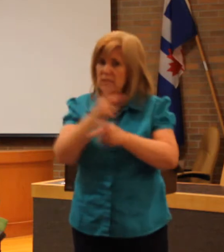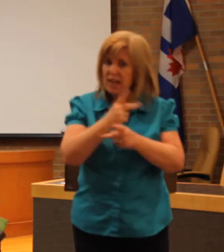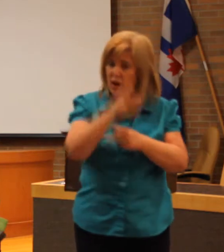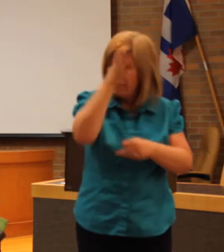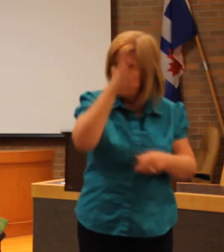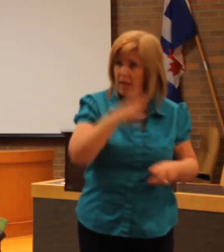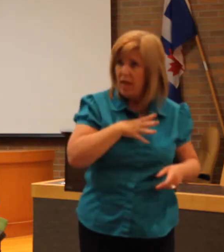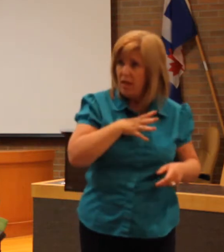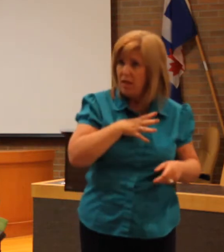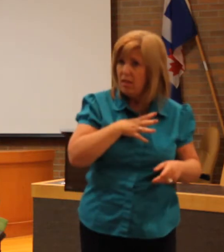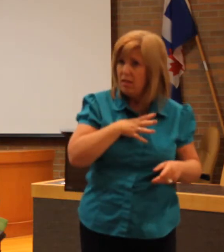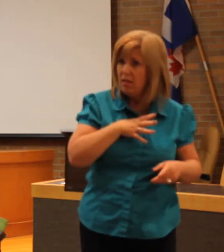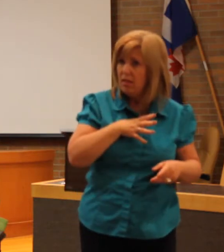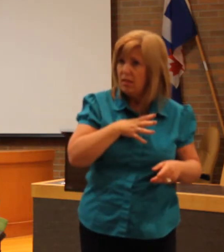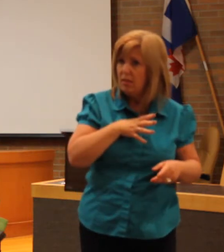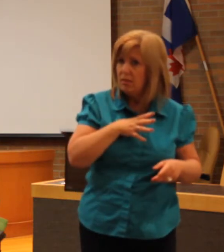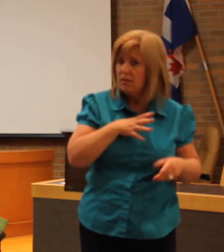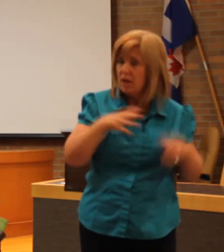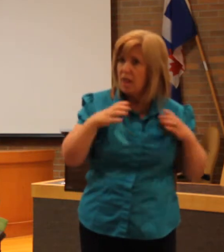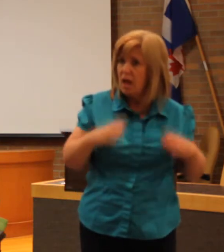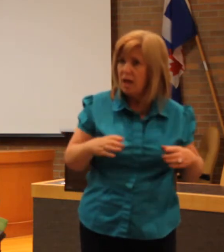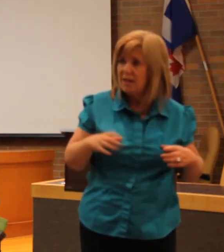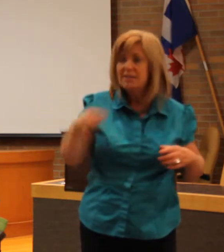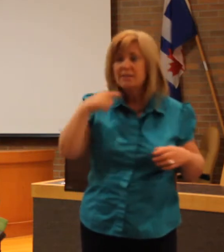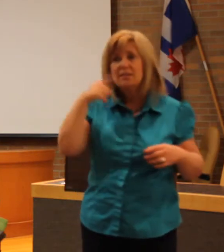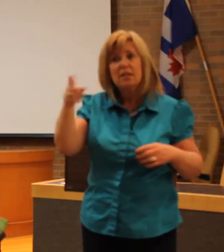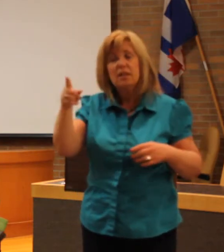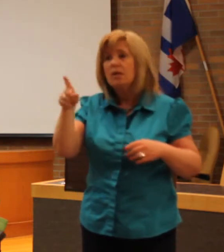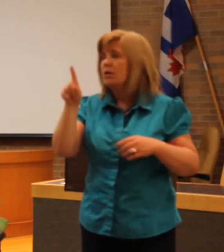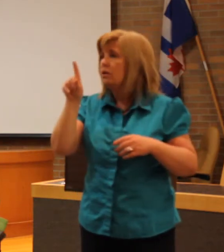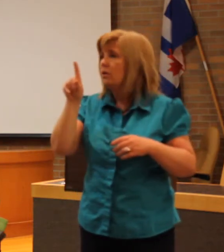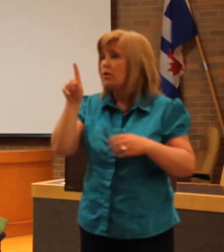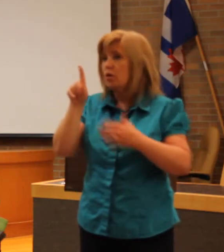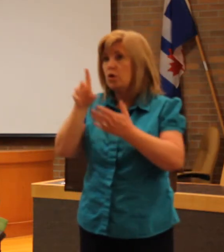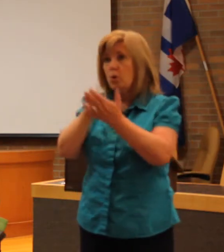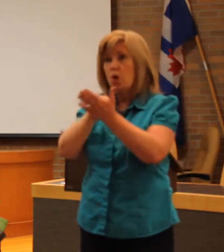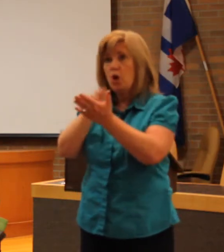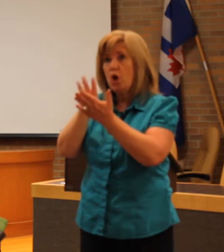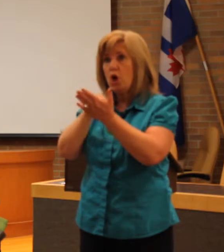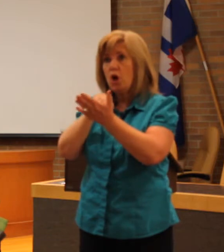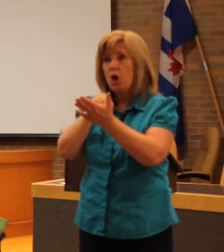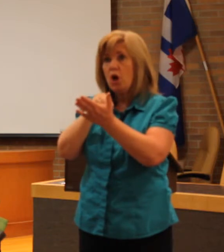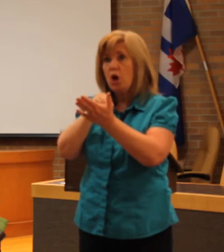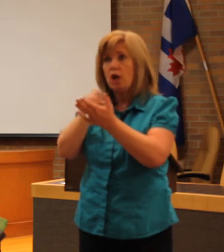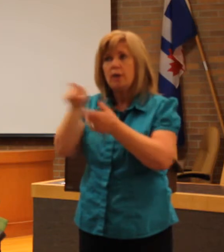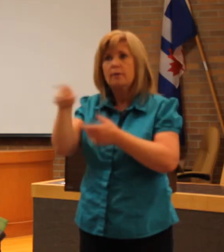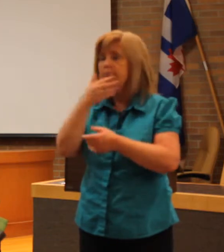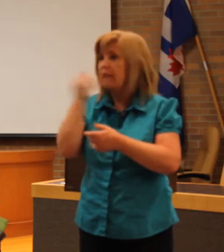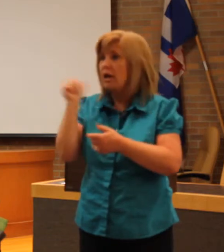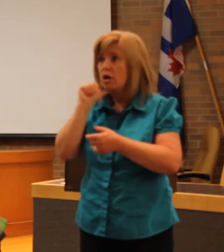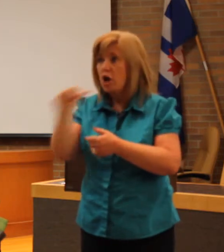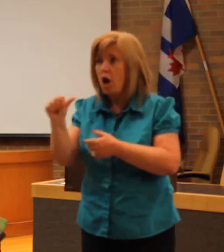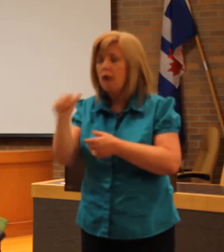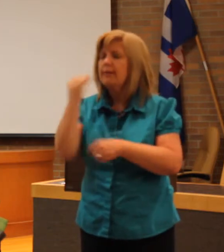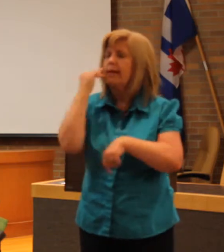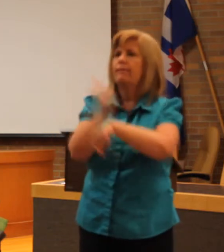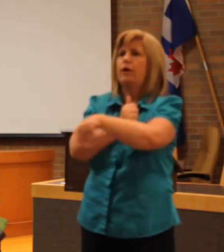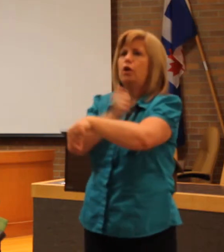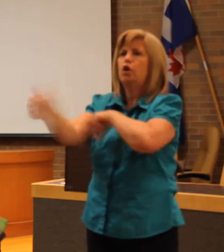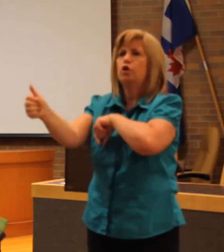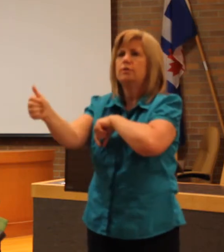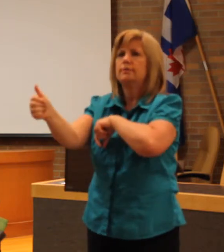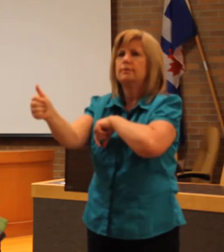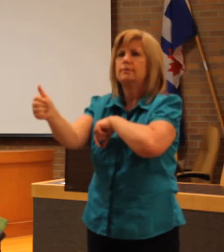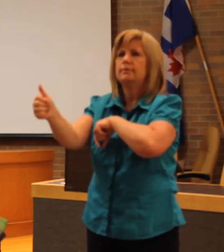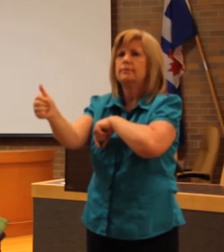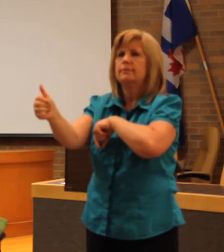and I said to her, you know, the only way you're going to learn is if somebody makes an accusation or something happens and somebody